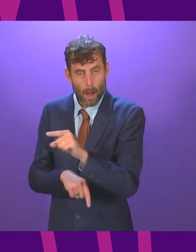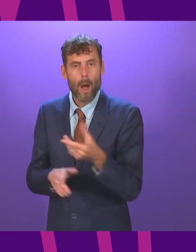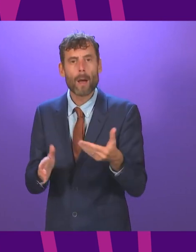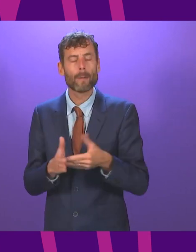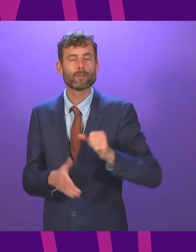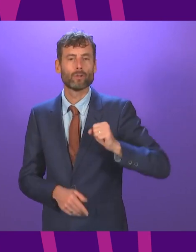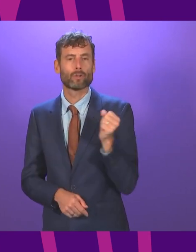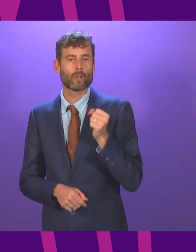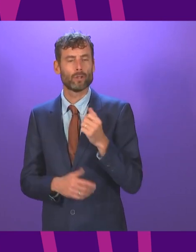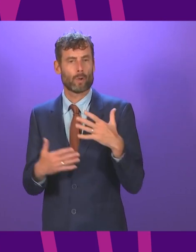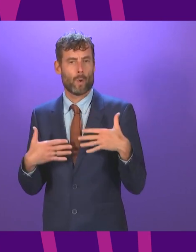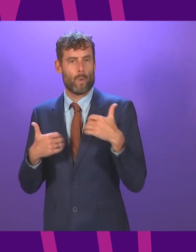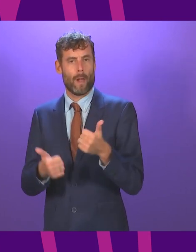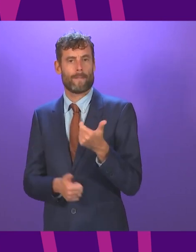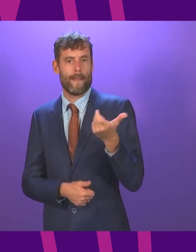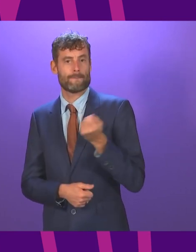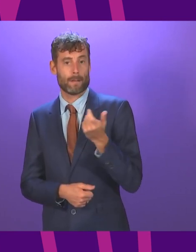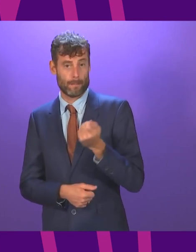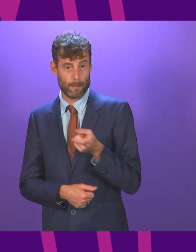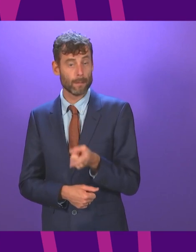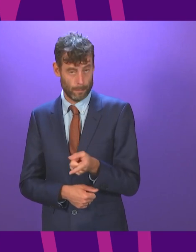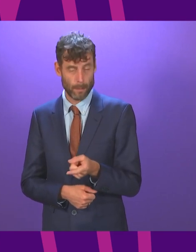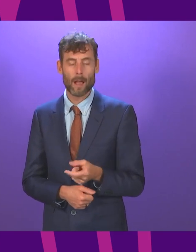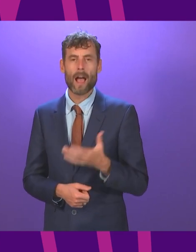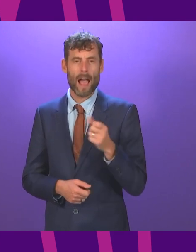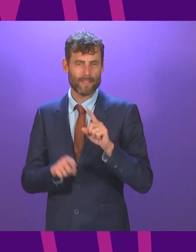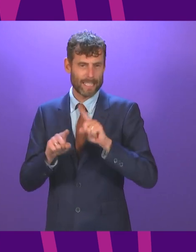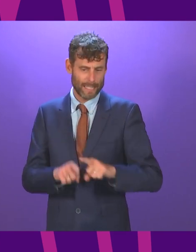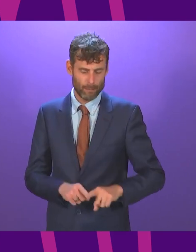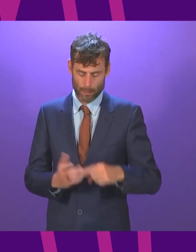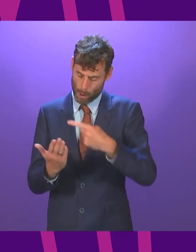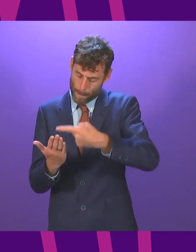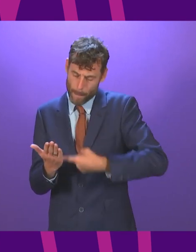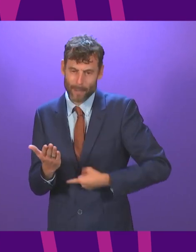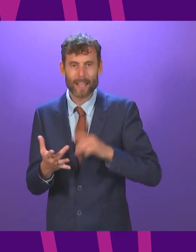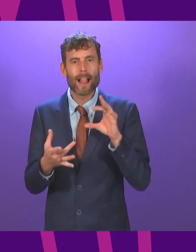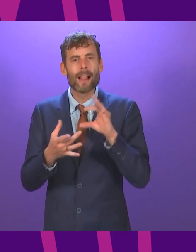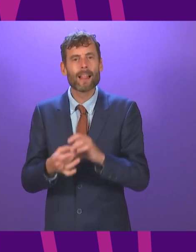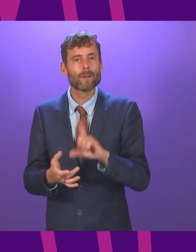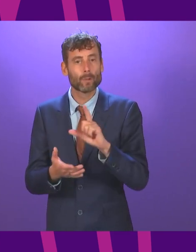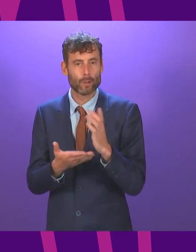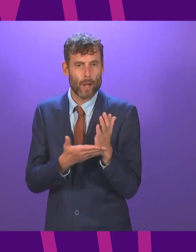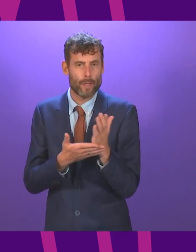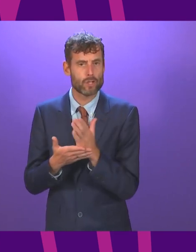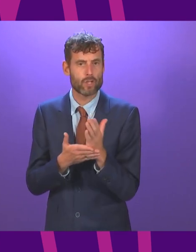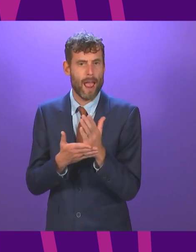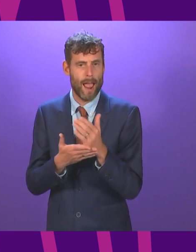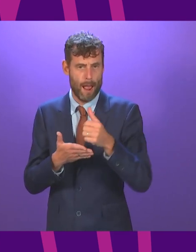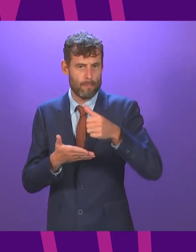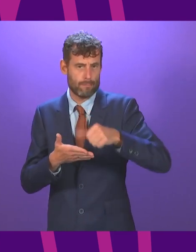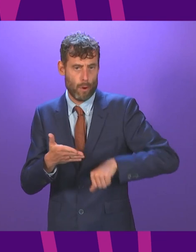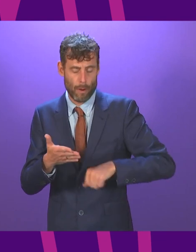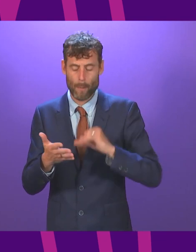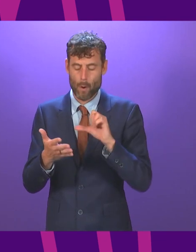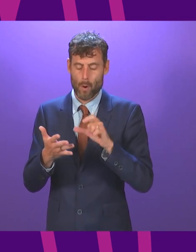families and individuals across the country there is a variety of policies in the shared programme that will see us work very collaboratively with